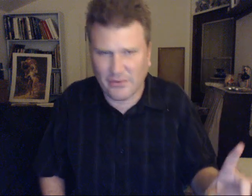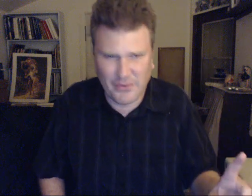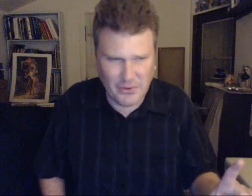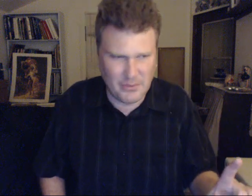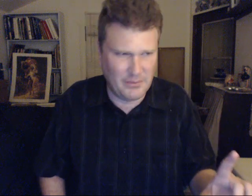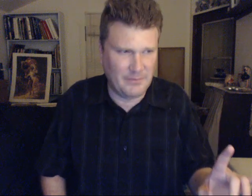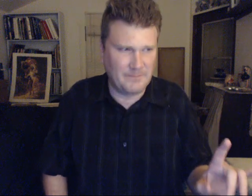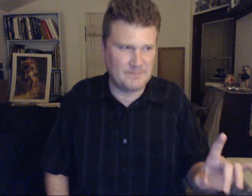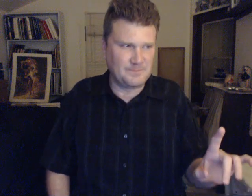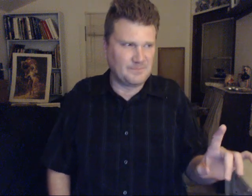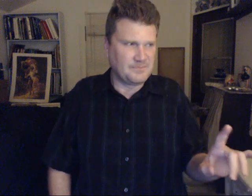than you.